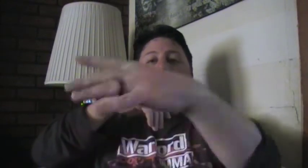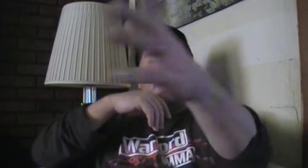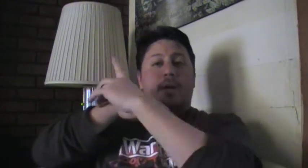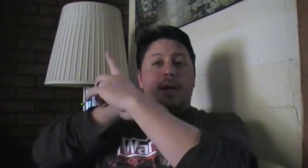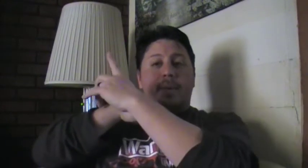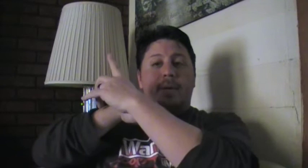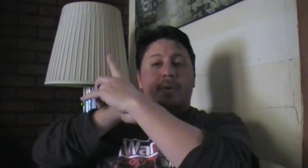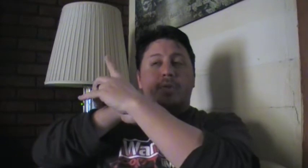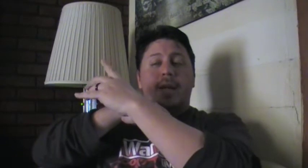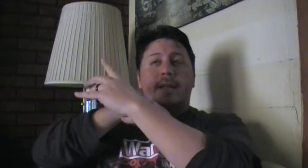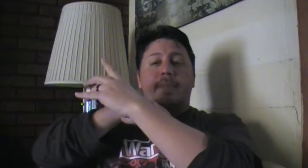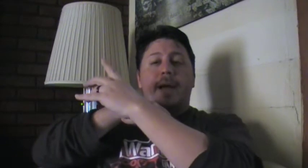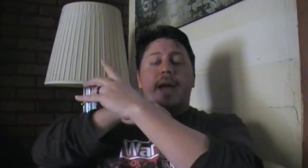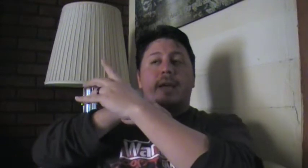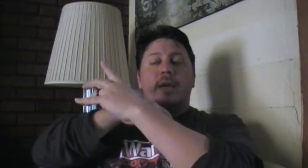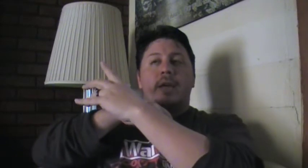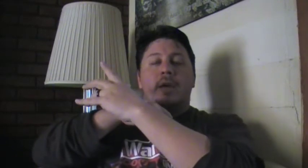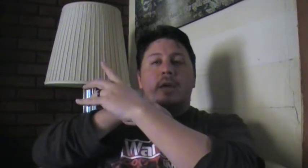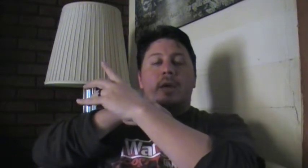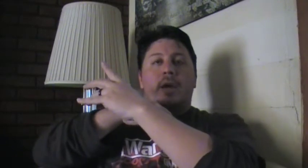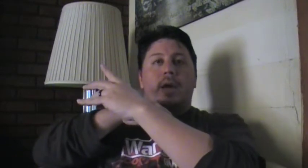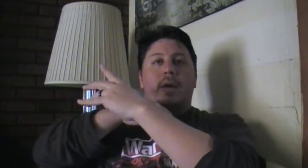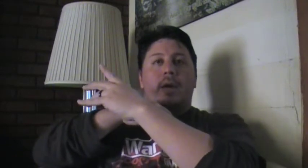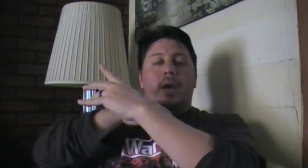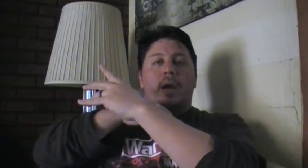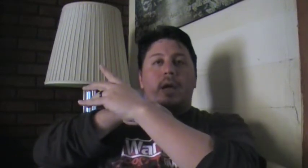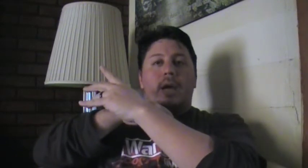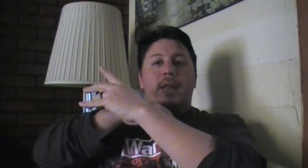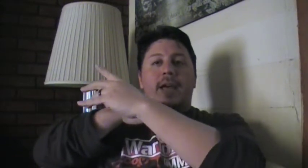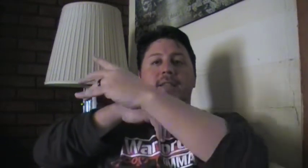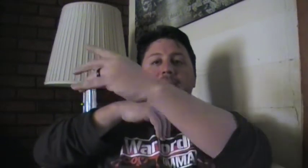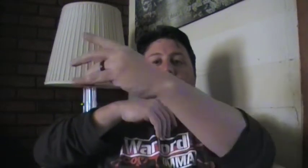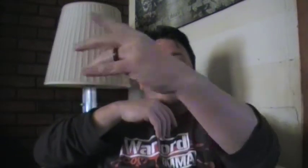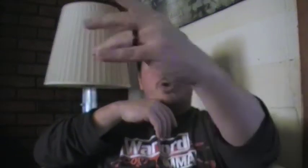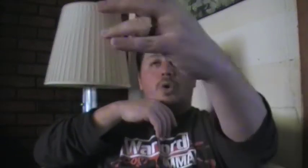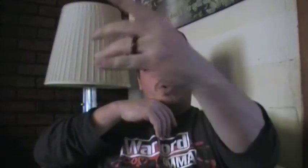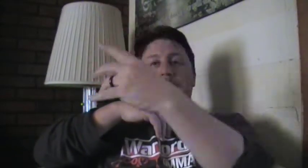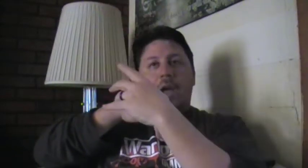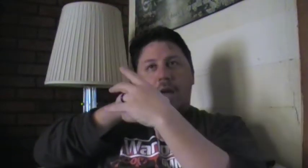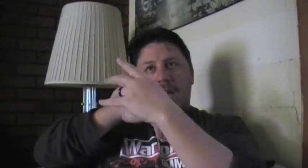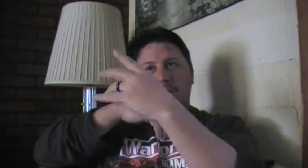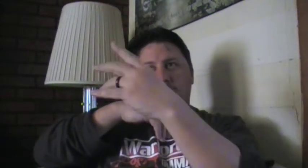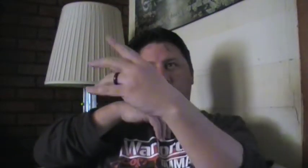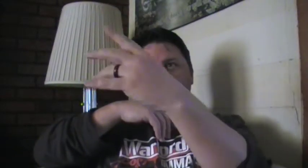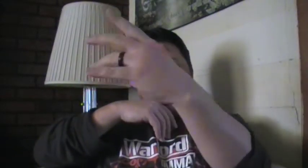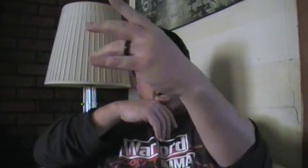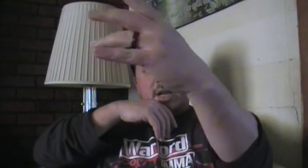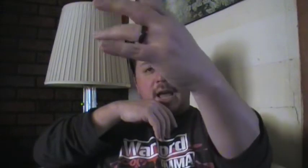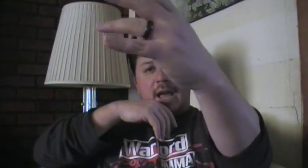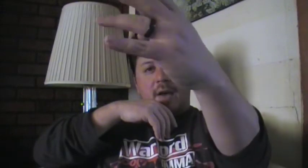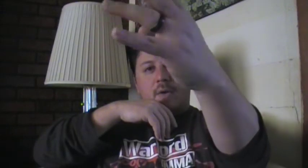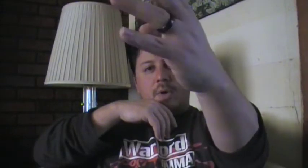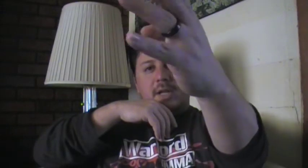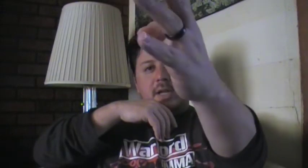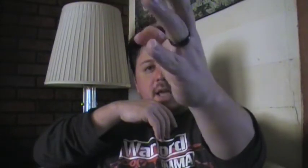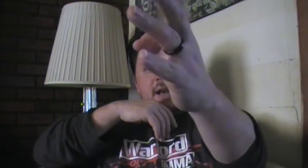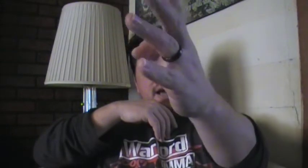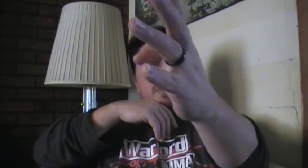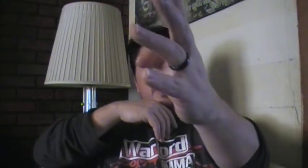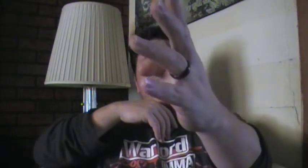coming and retracting it back, that's me controlling when, how quickly, and I will get